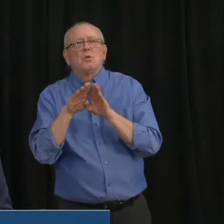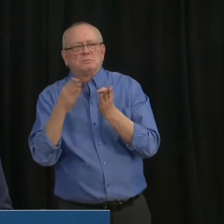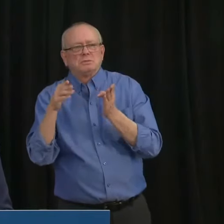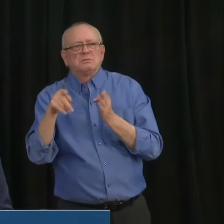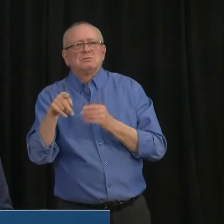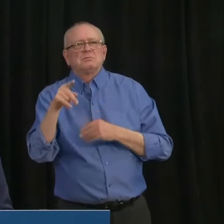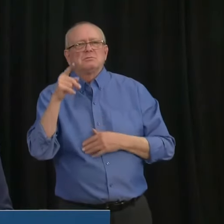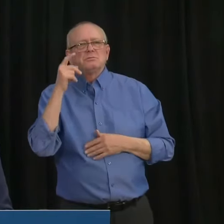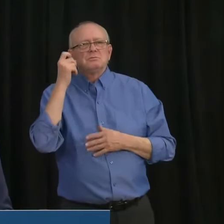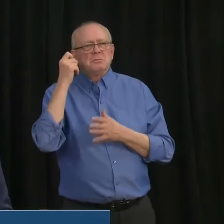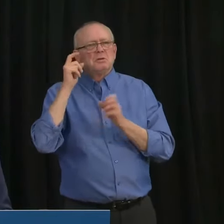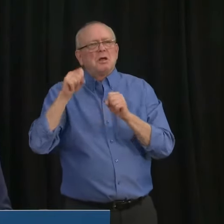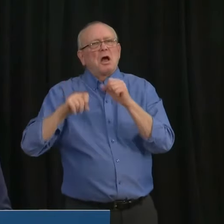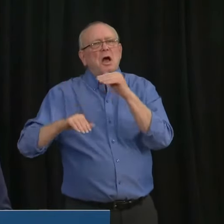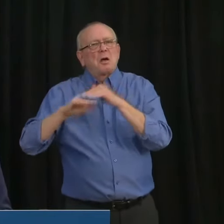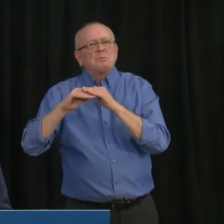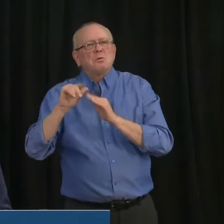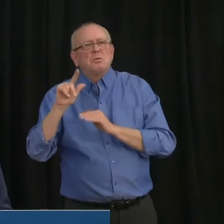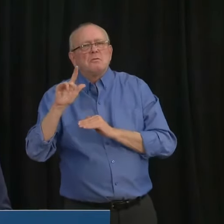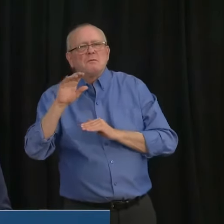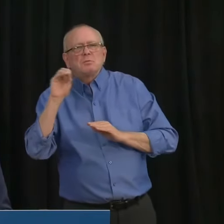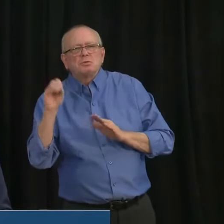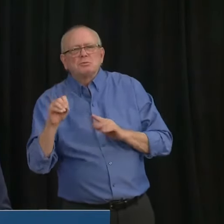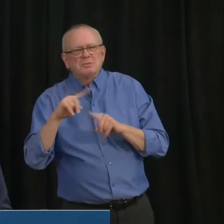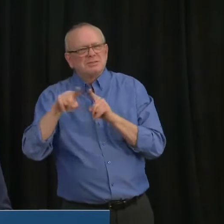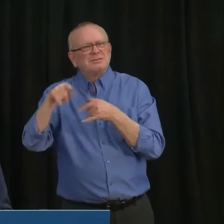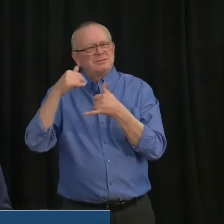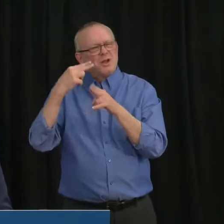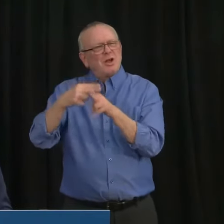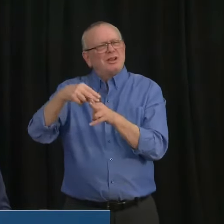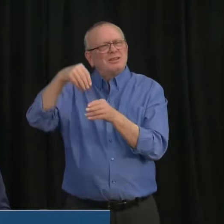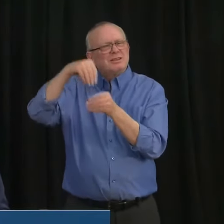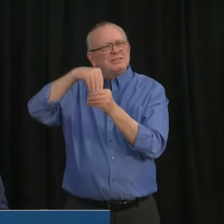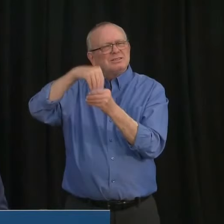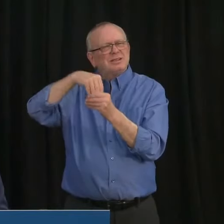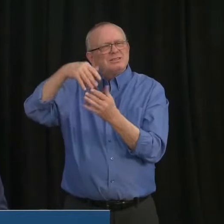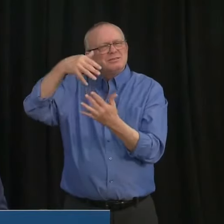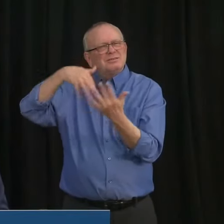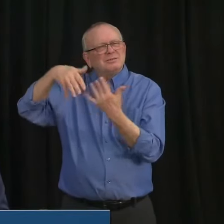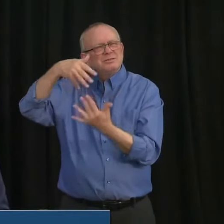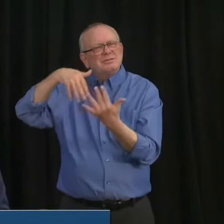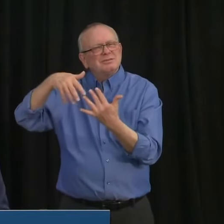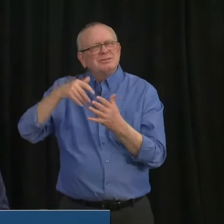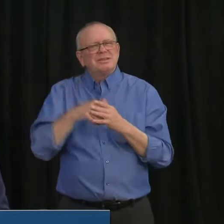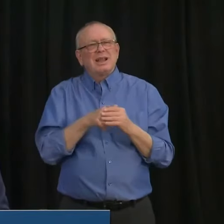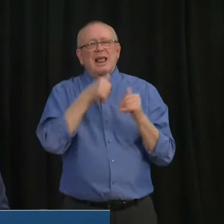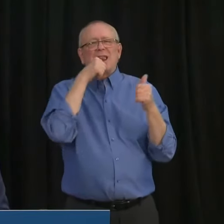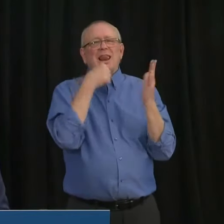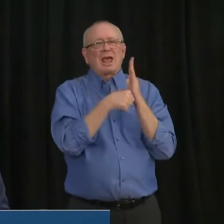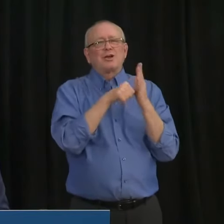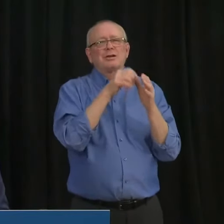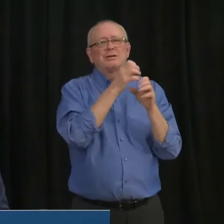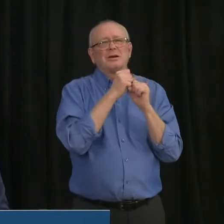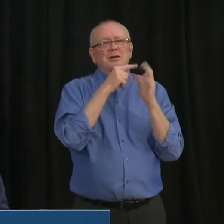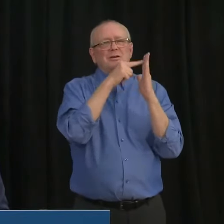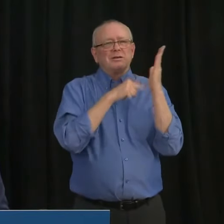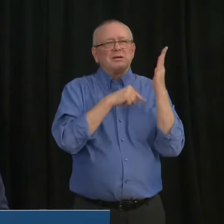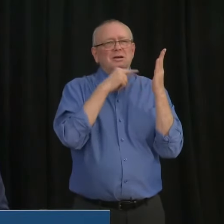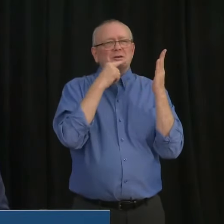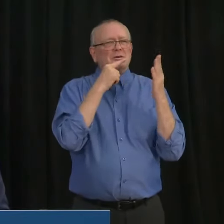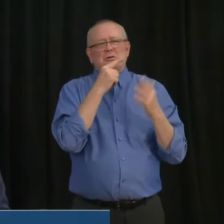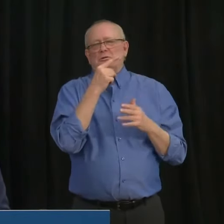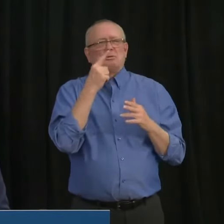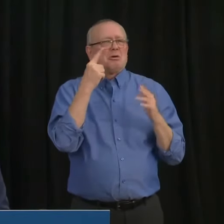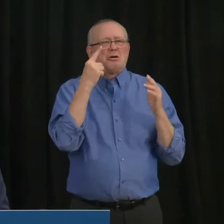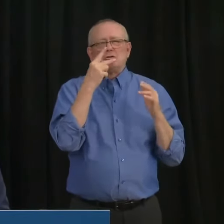an indoor gathering? And also, you know, with this letter from hundreds of doctors, uh, from Alberta saying that a shutdown of these,